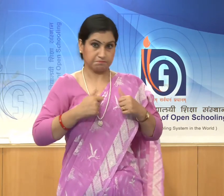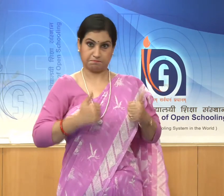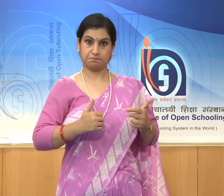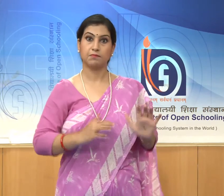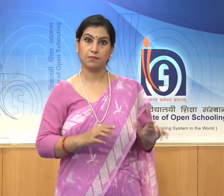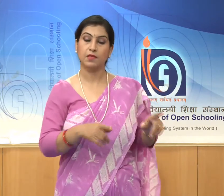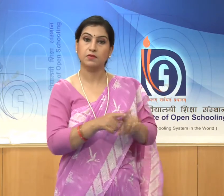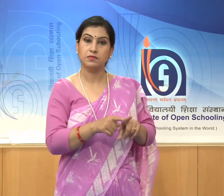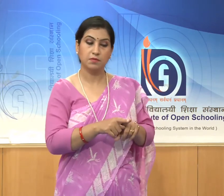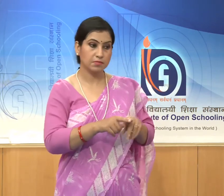roundness.